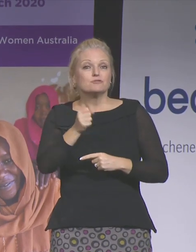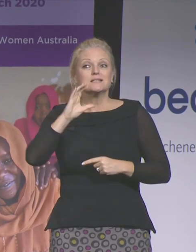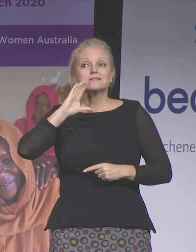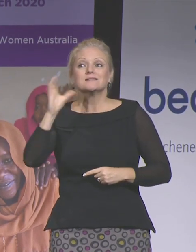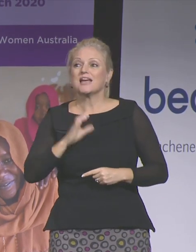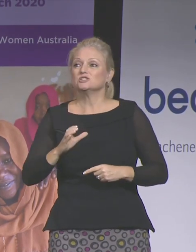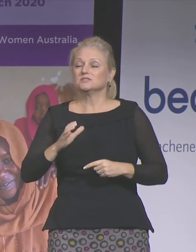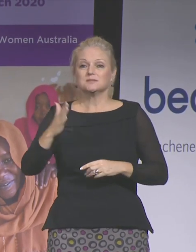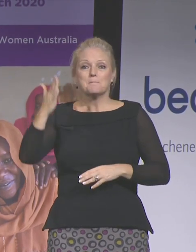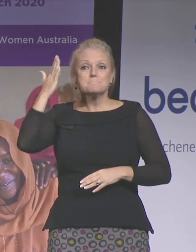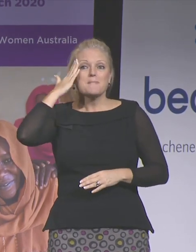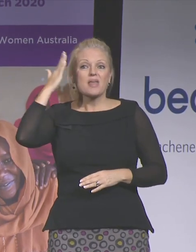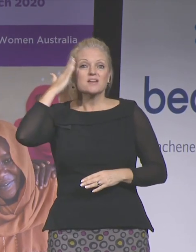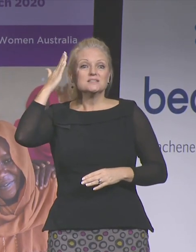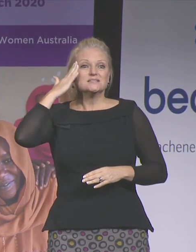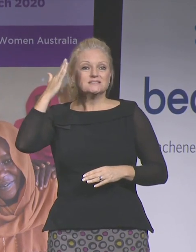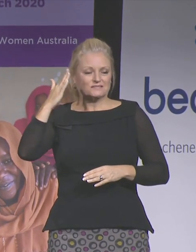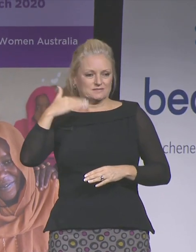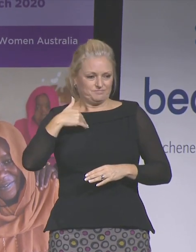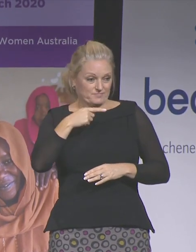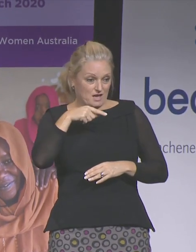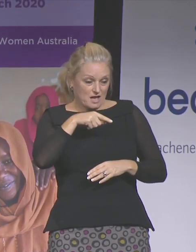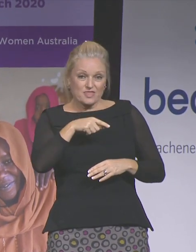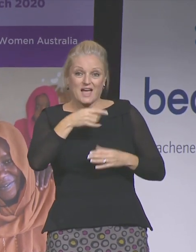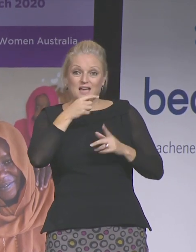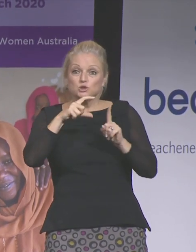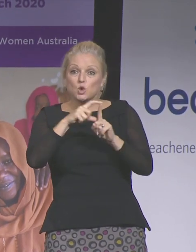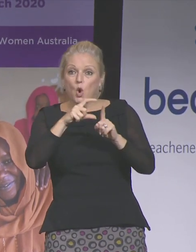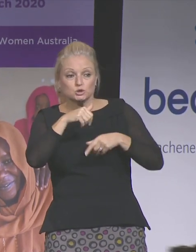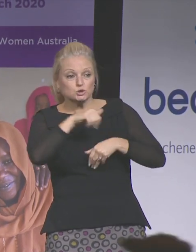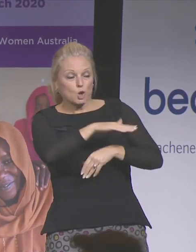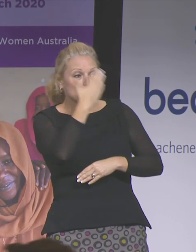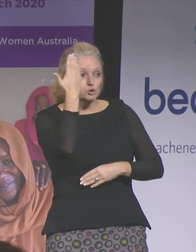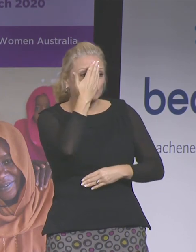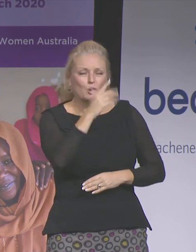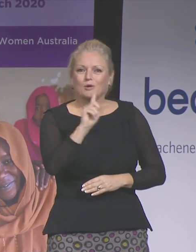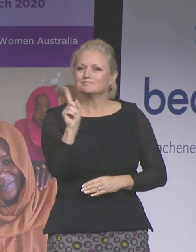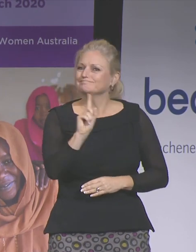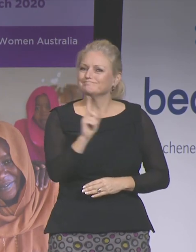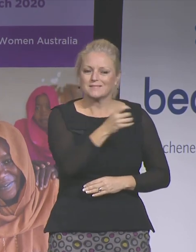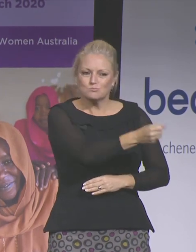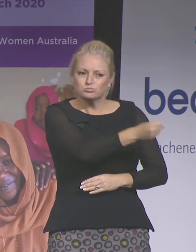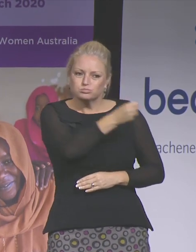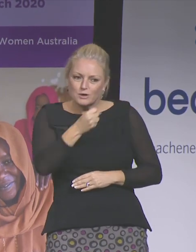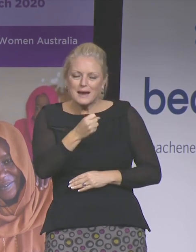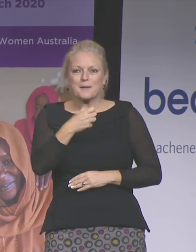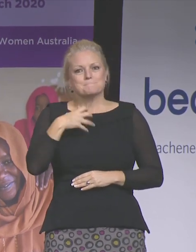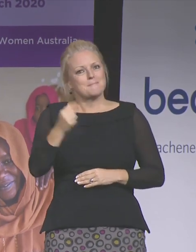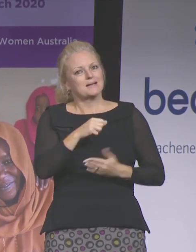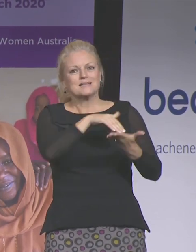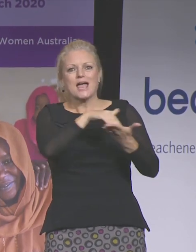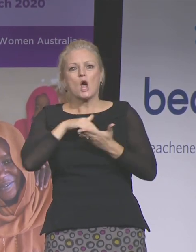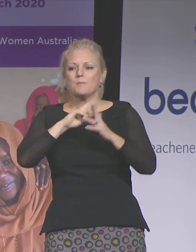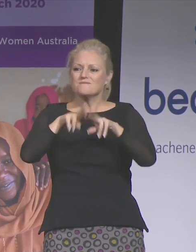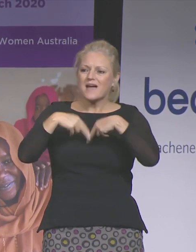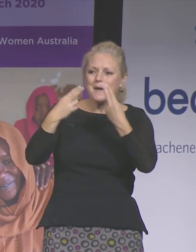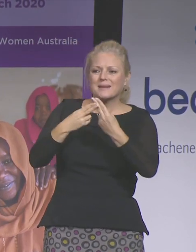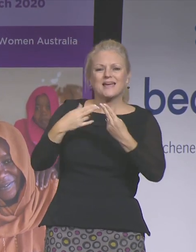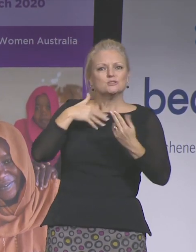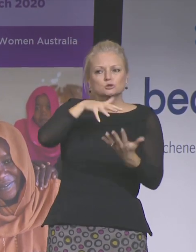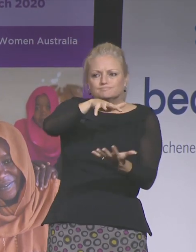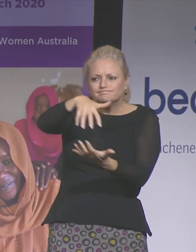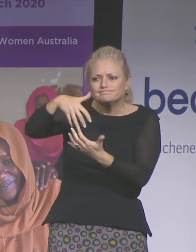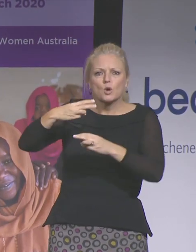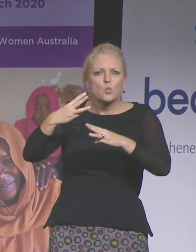are pulling their daughters out of school because fetching firewood and water for the family takes so much, so much longer without